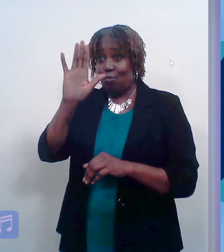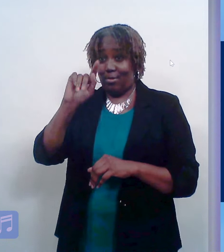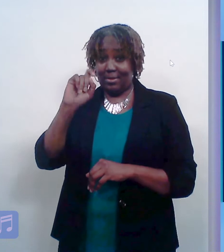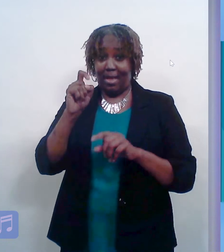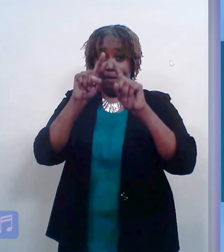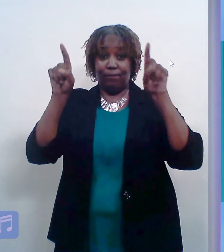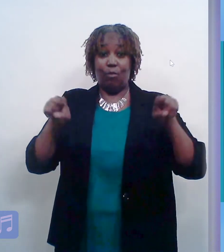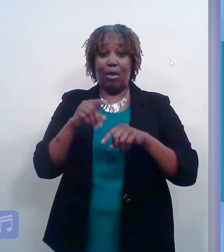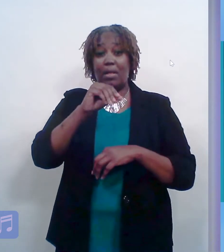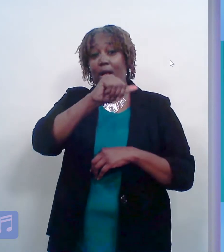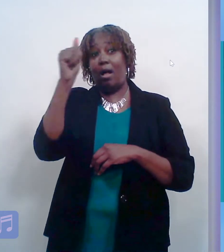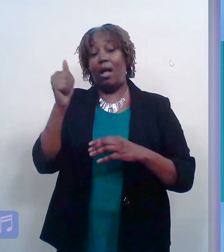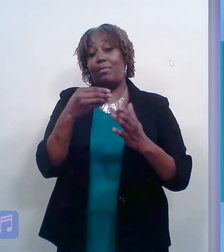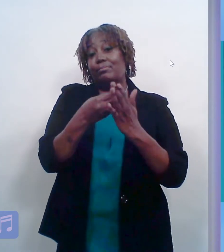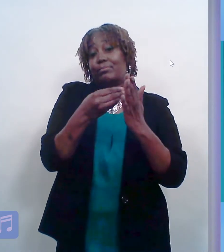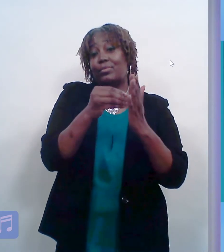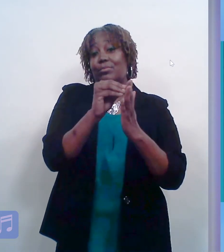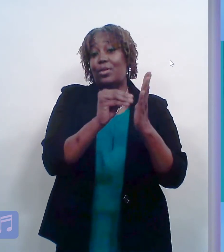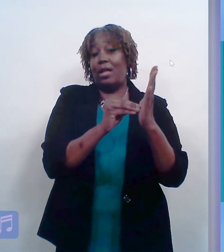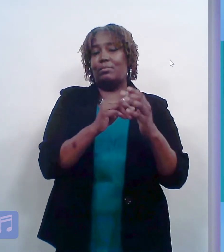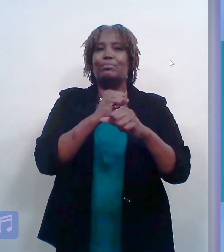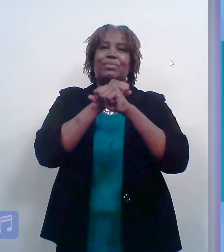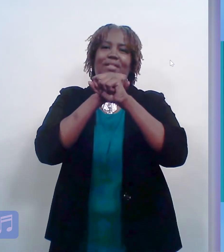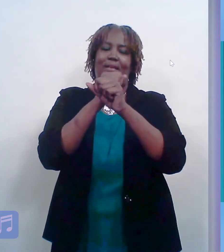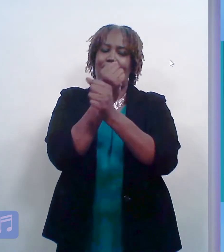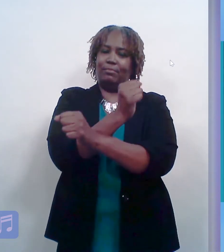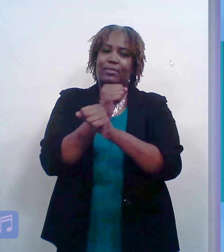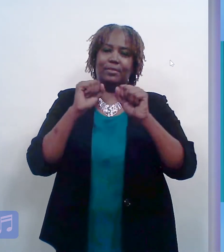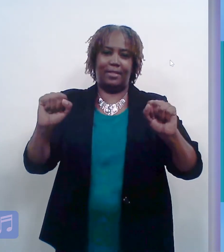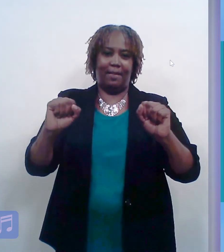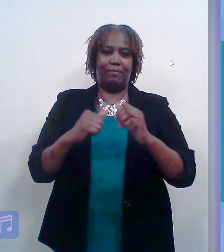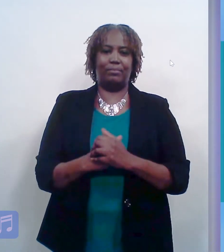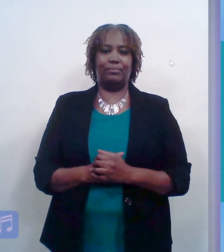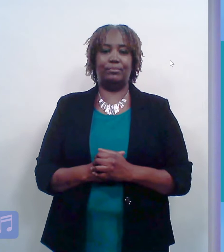This includes safeguarding your tax forms and other financial records.